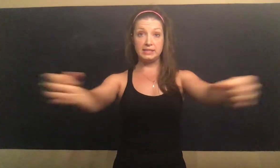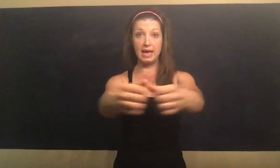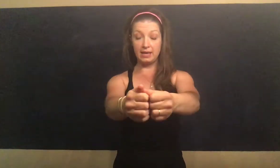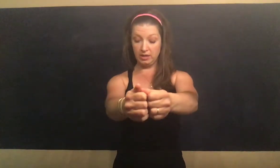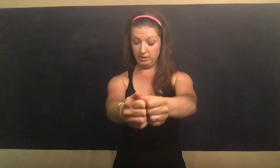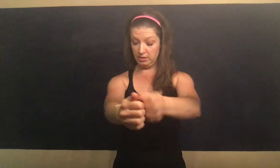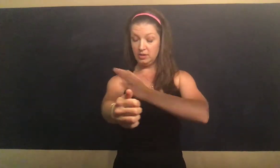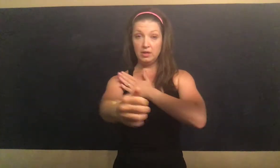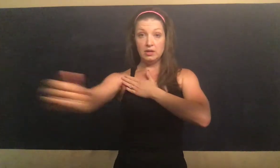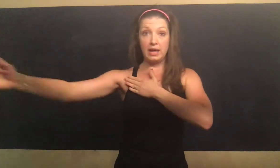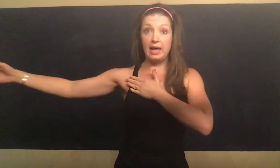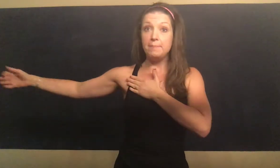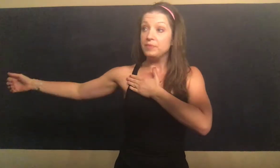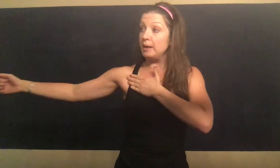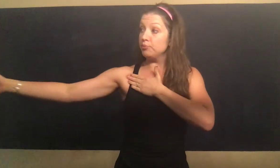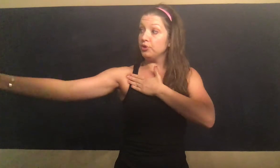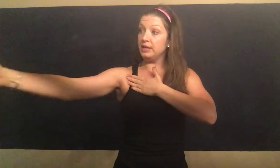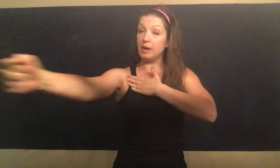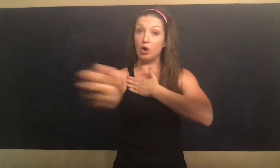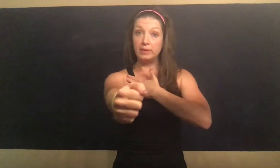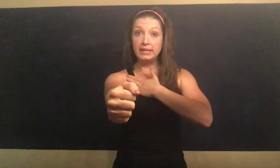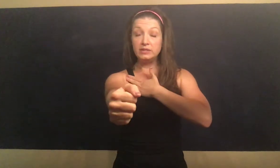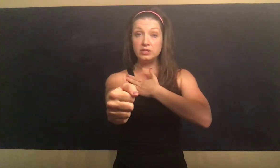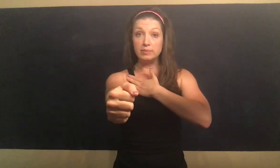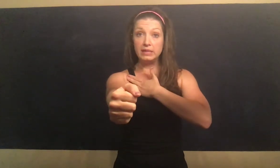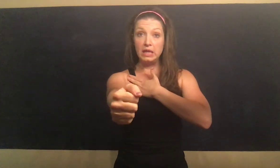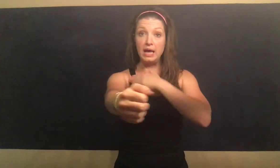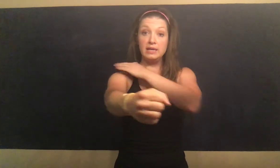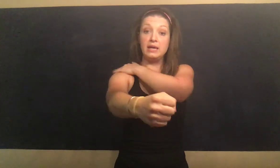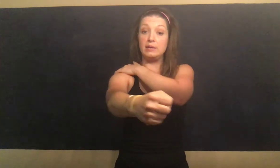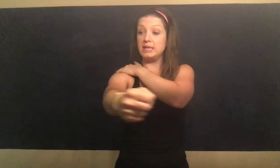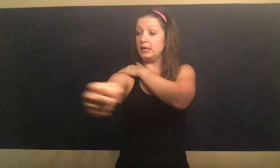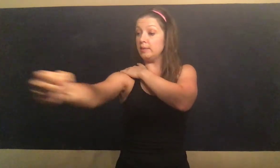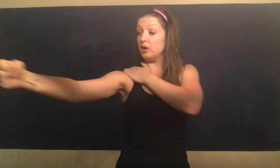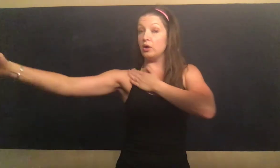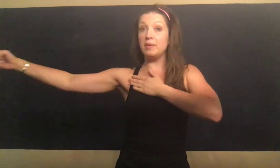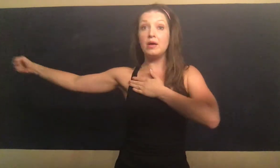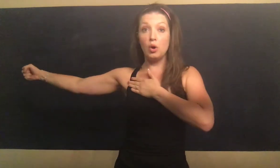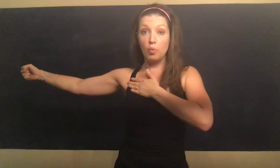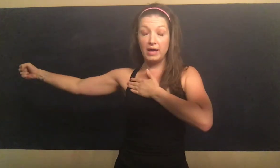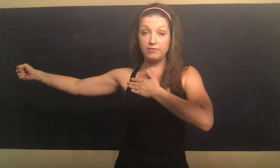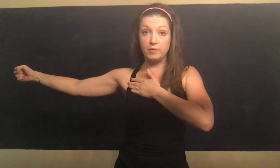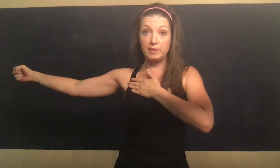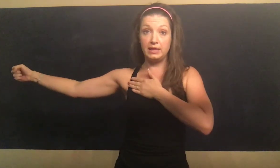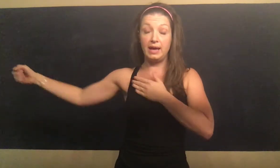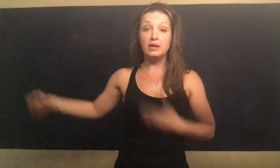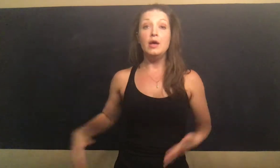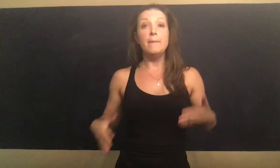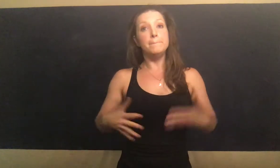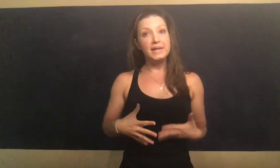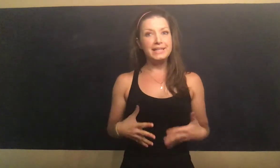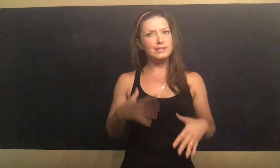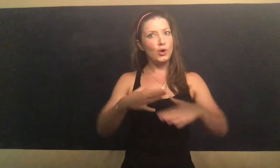deck, okay? I'm bringing my arm into the midline, and I'm taking my arm away from the midline. But it's